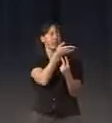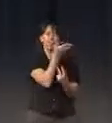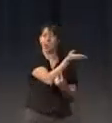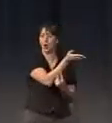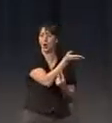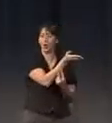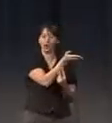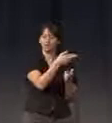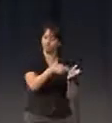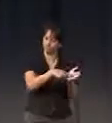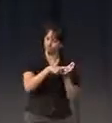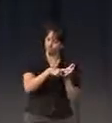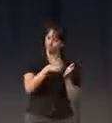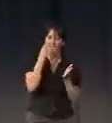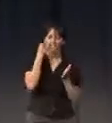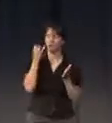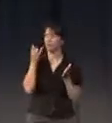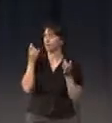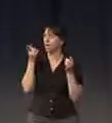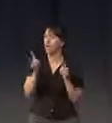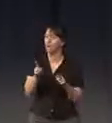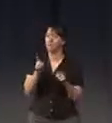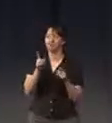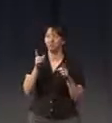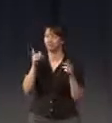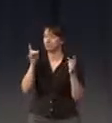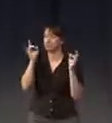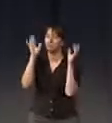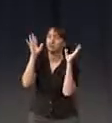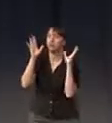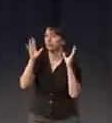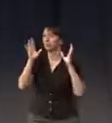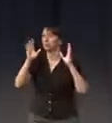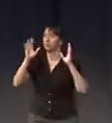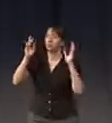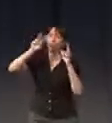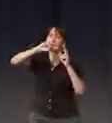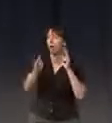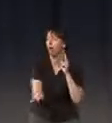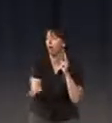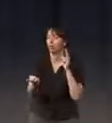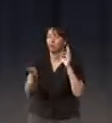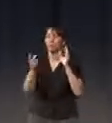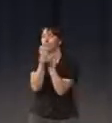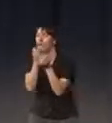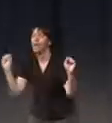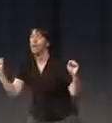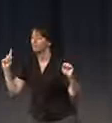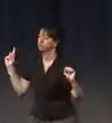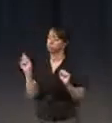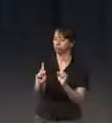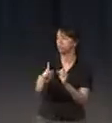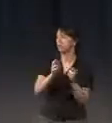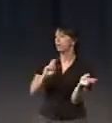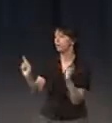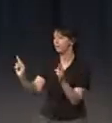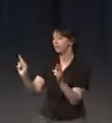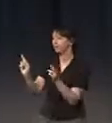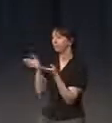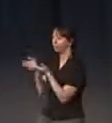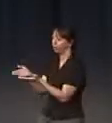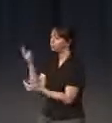somebody get a panic attack or we have to rescue them. Now, what we figured out and what we learned is like a,